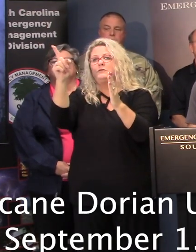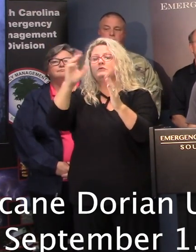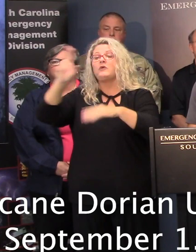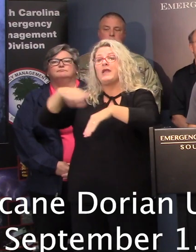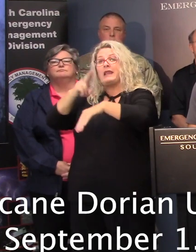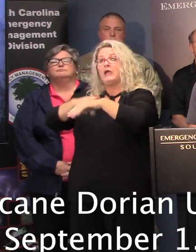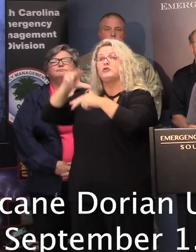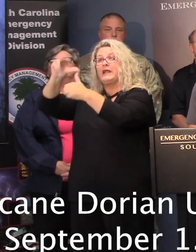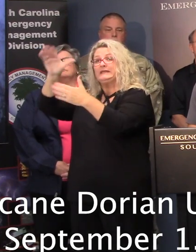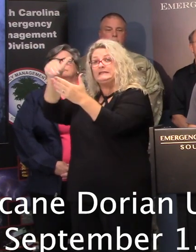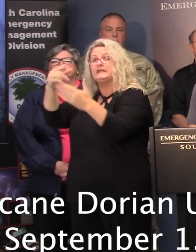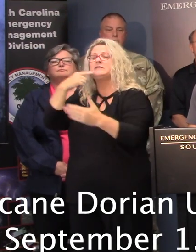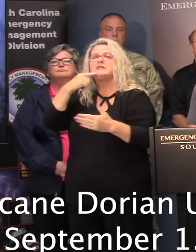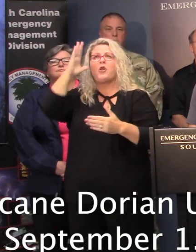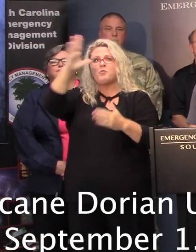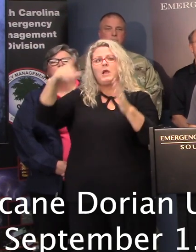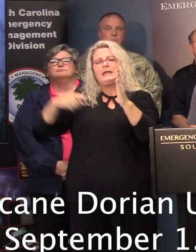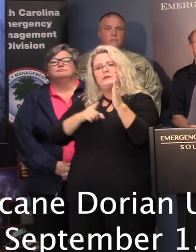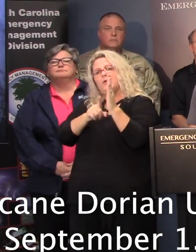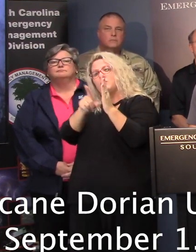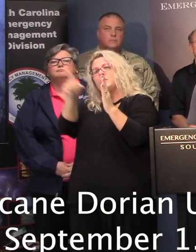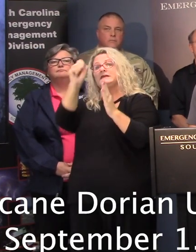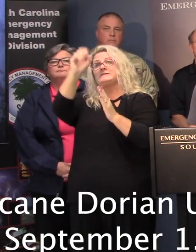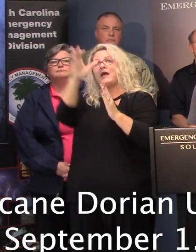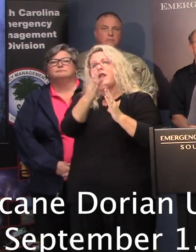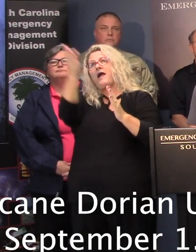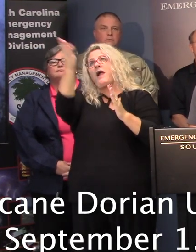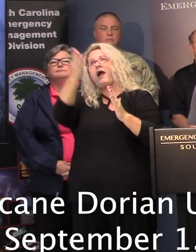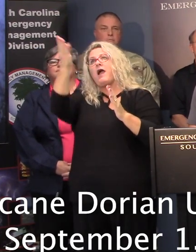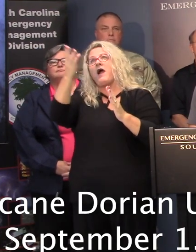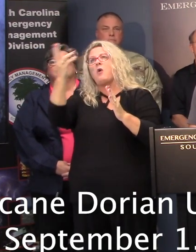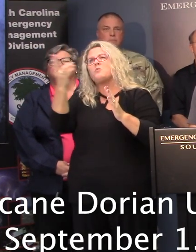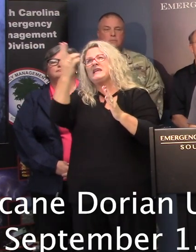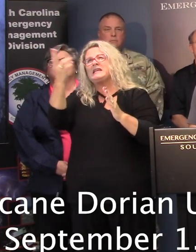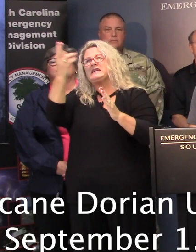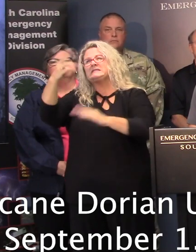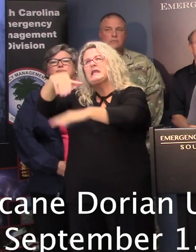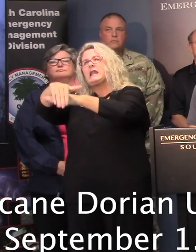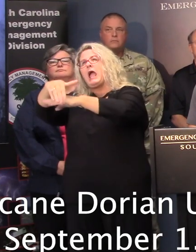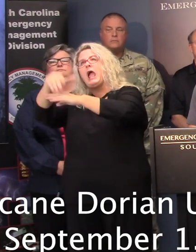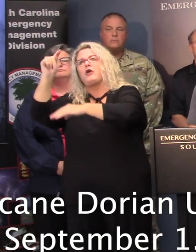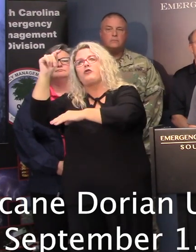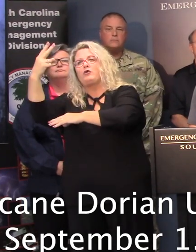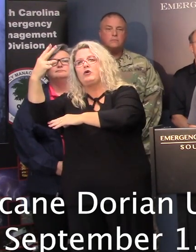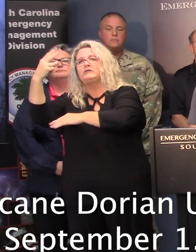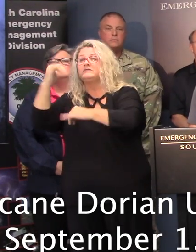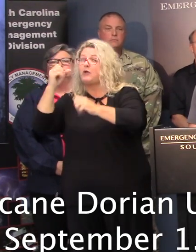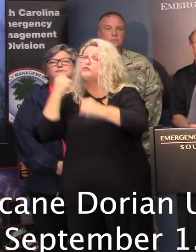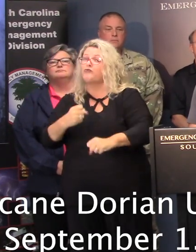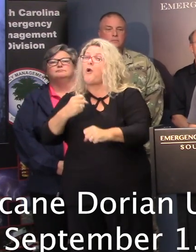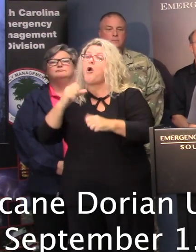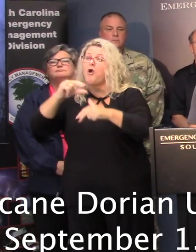indicates that Doreen will track just off the South Carolina coast late Wednesday and Thursday, likely still as a powerful hurricane.